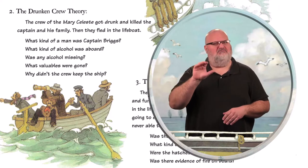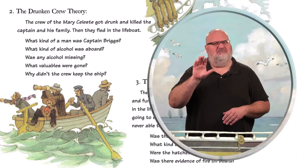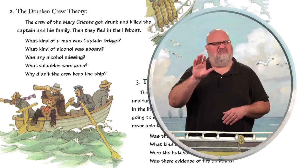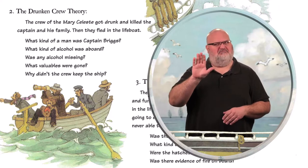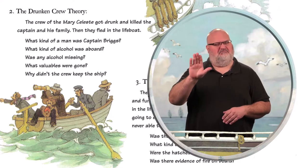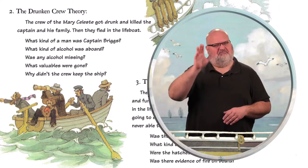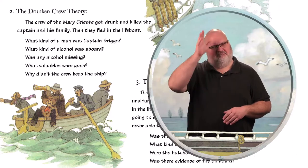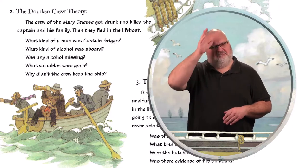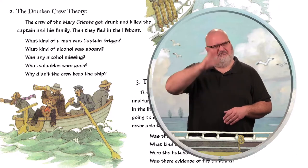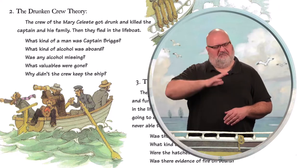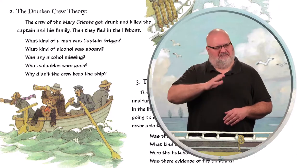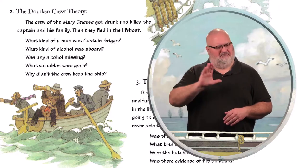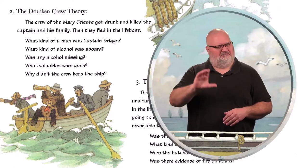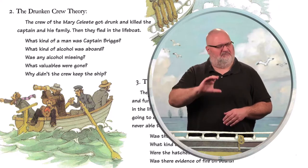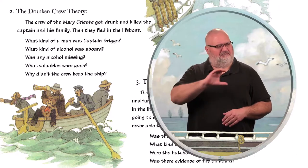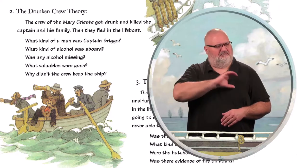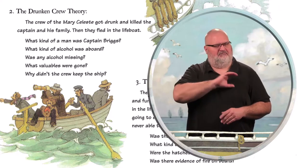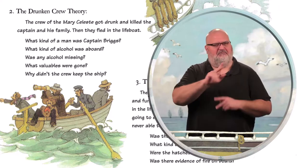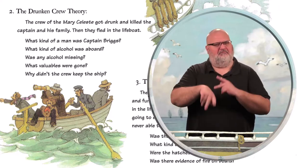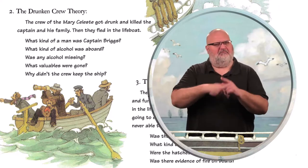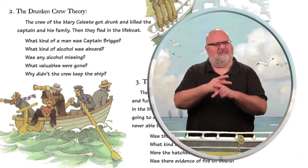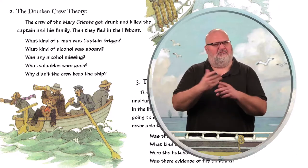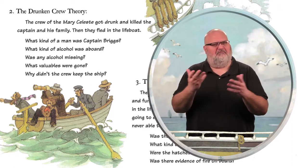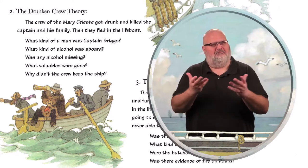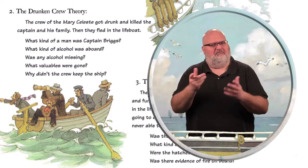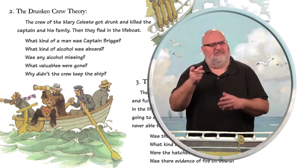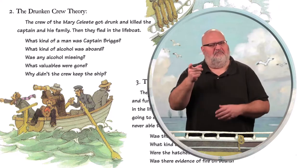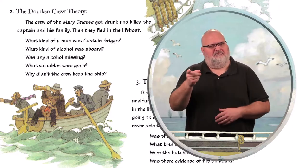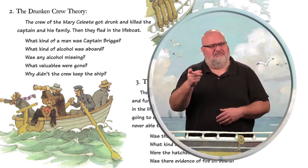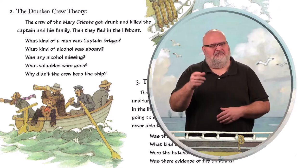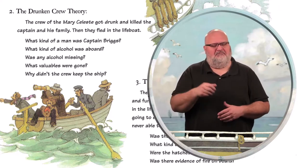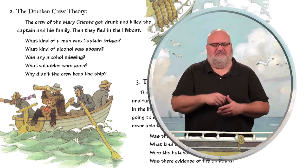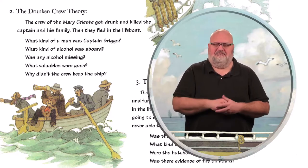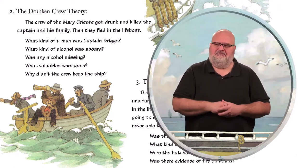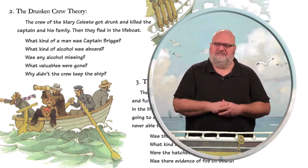What kind of a man was Captain Briggs?